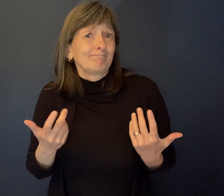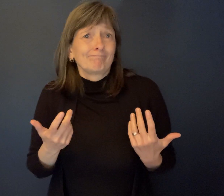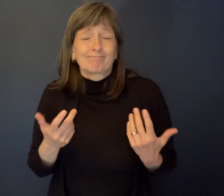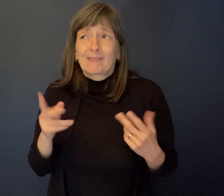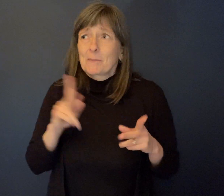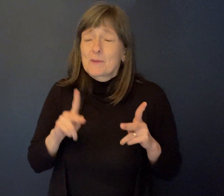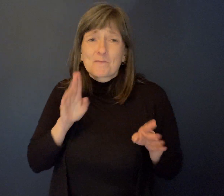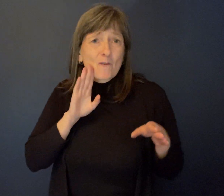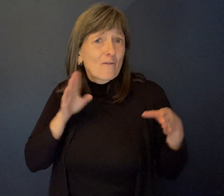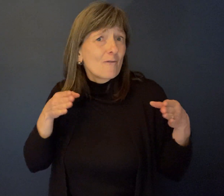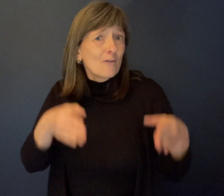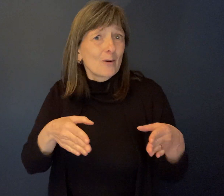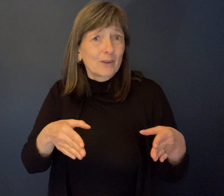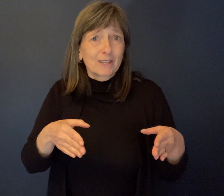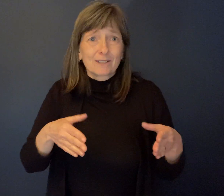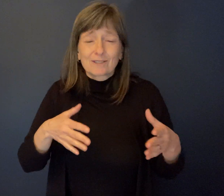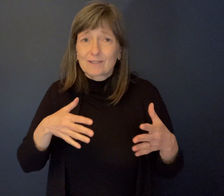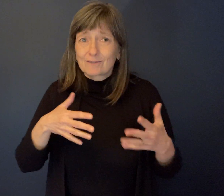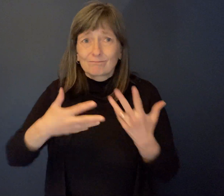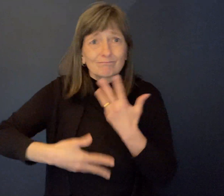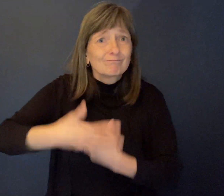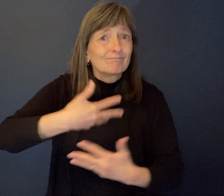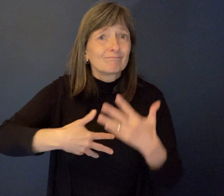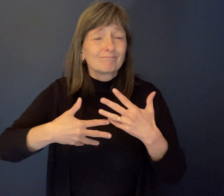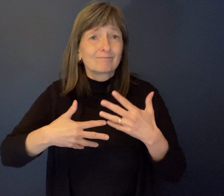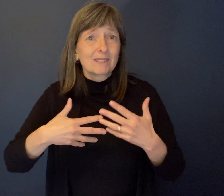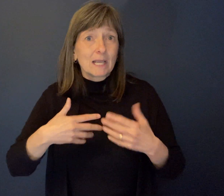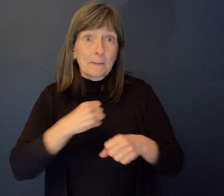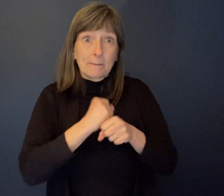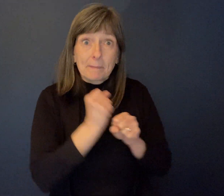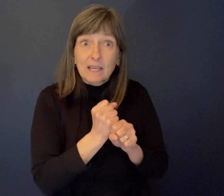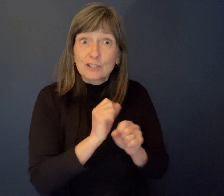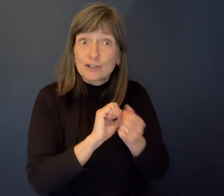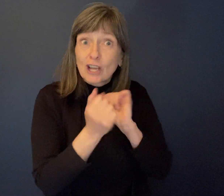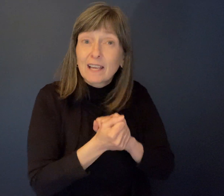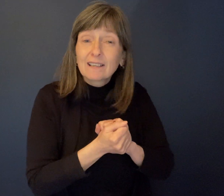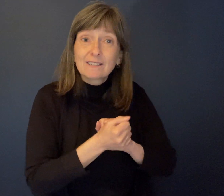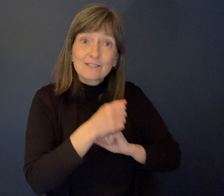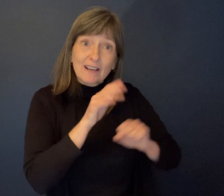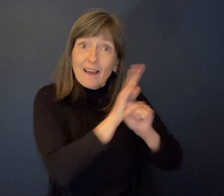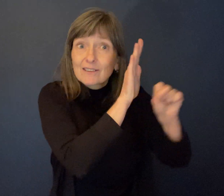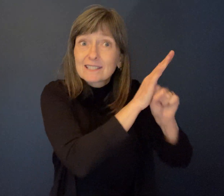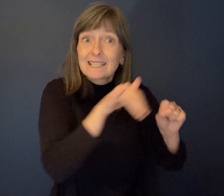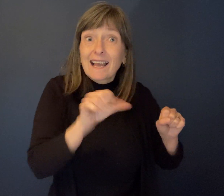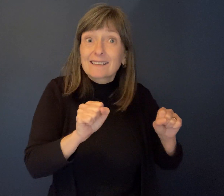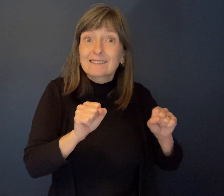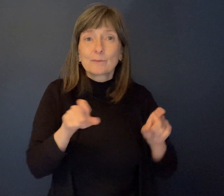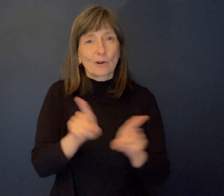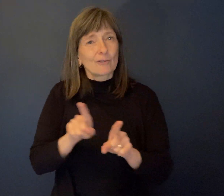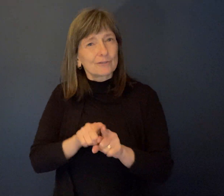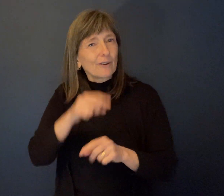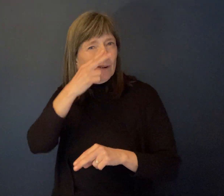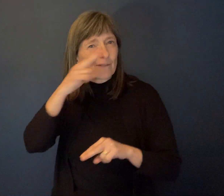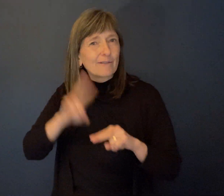and, uh, focused on creating change, but focused on having fun. And yeah, it was, it was an amazing place. So